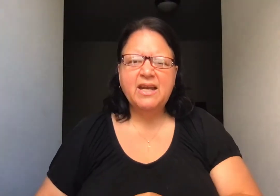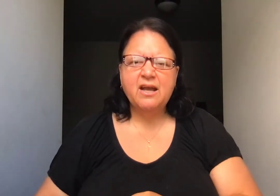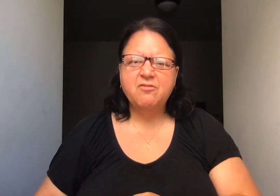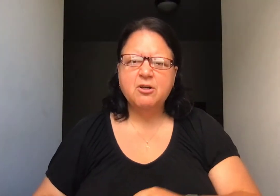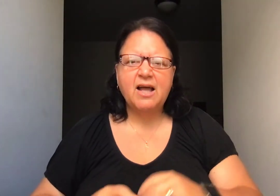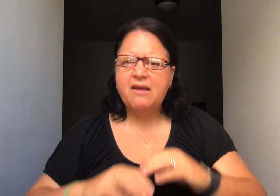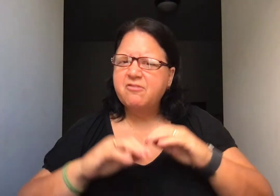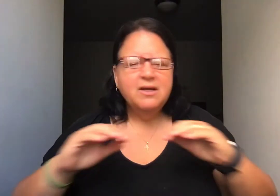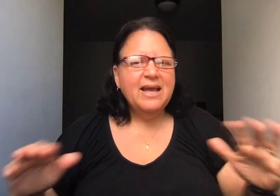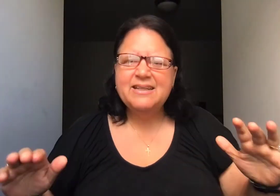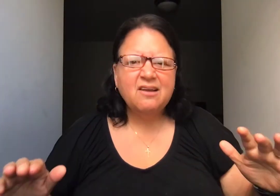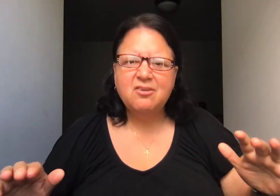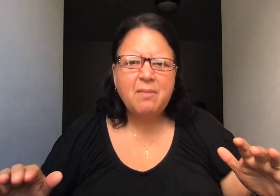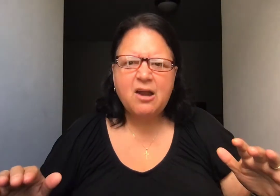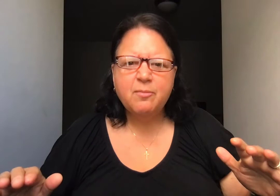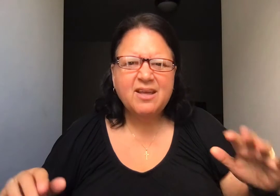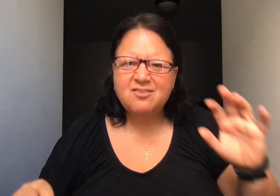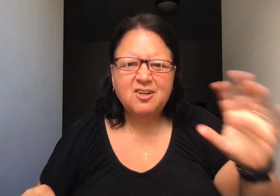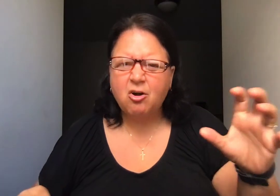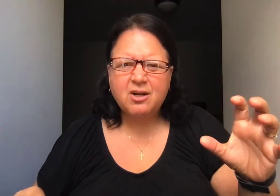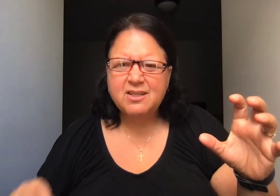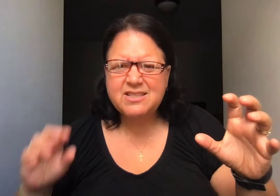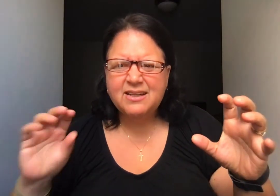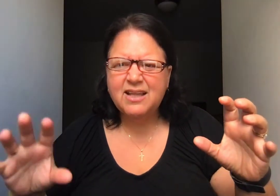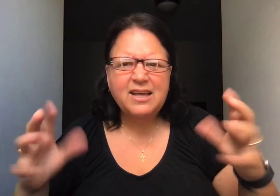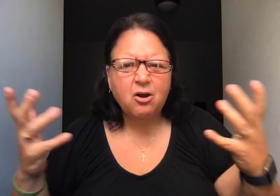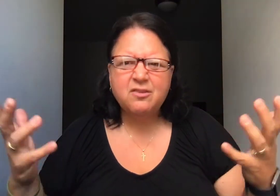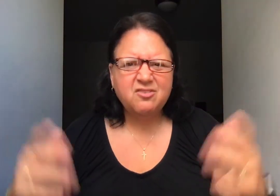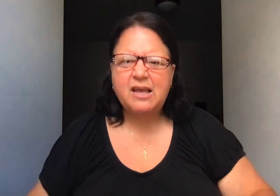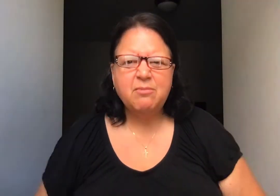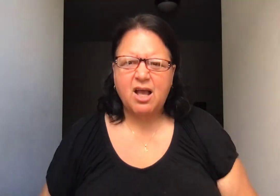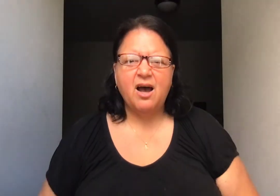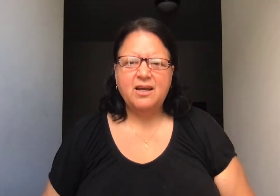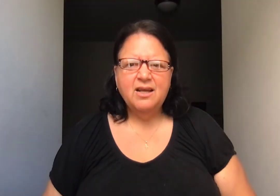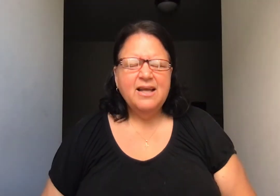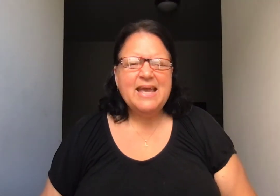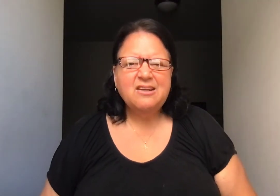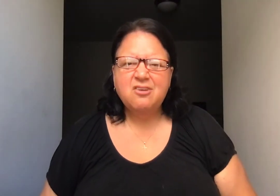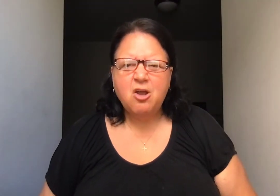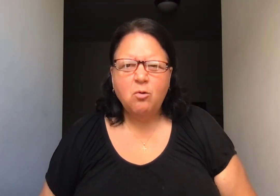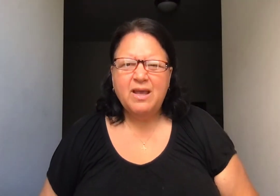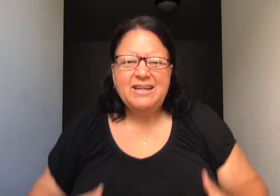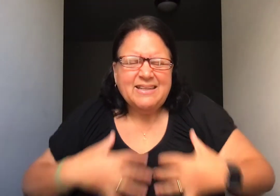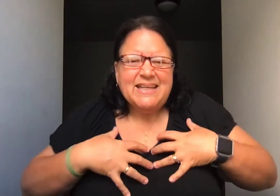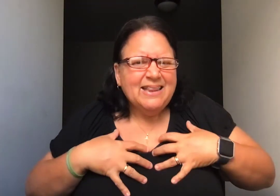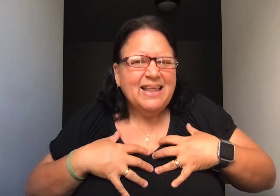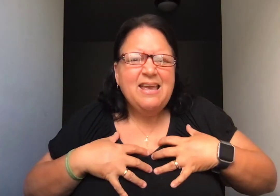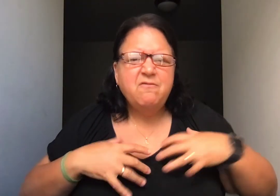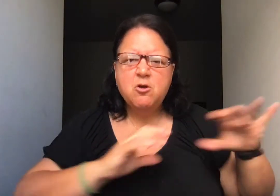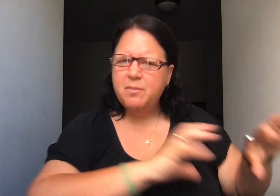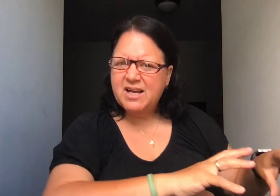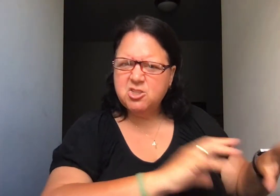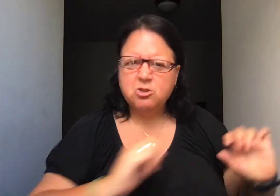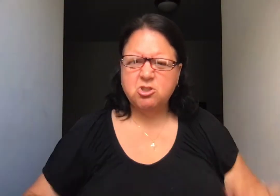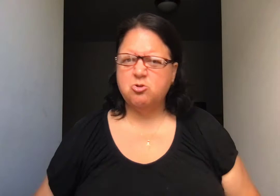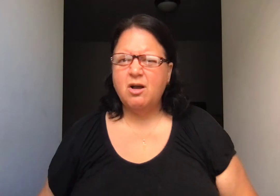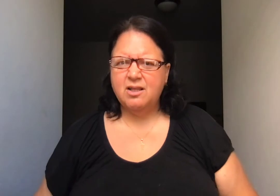of your life, it doesn't matter because the darkness and the light are the same to God. He doesn't go, he doesn't leave you because you're struggling.